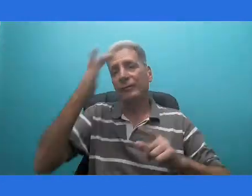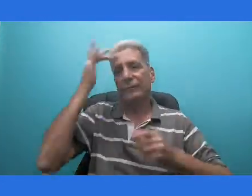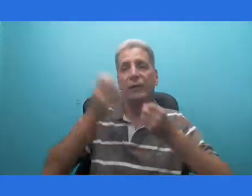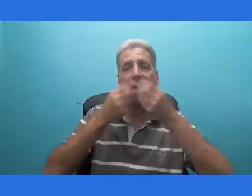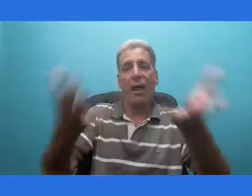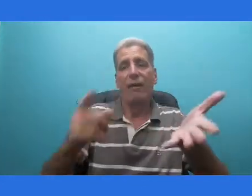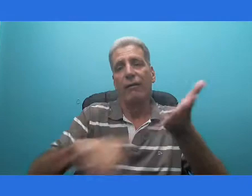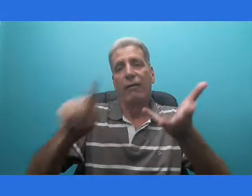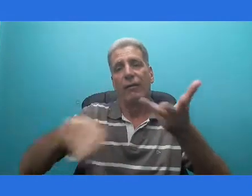suck.